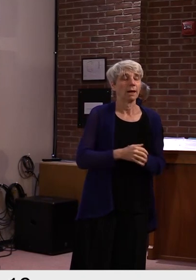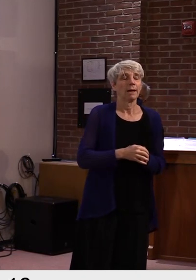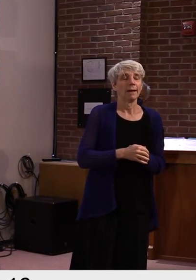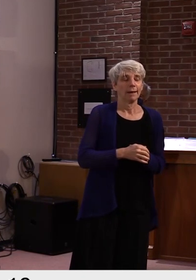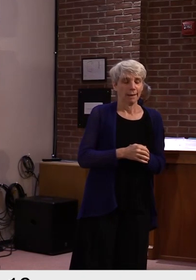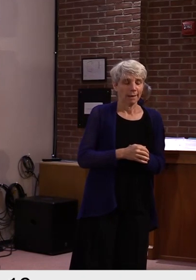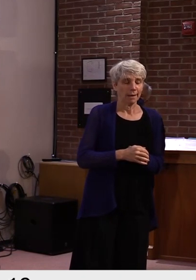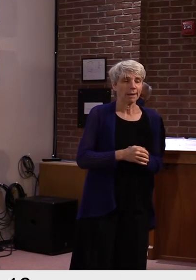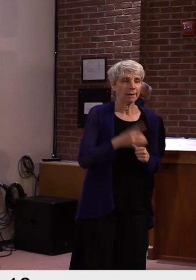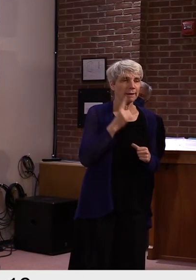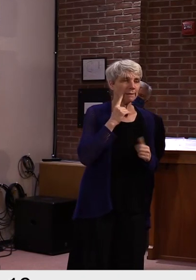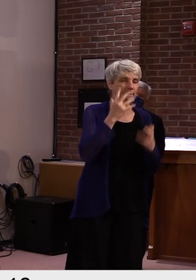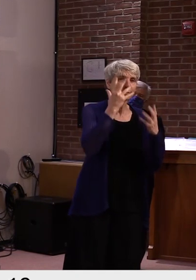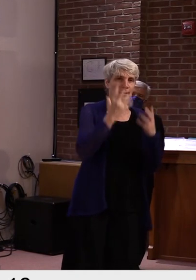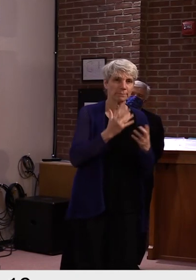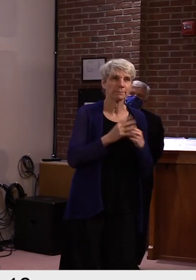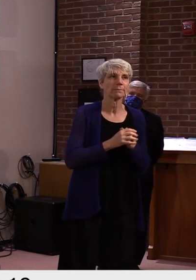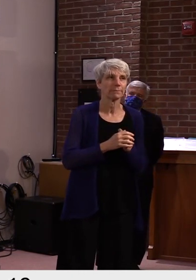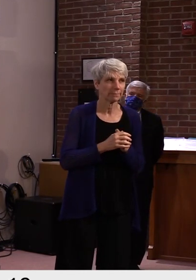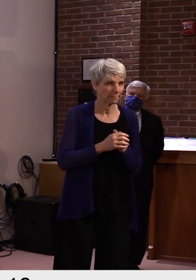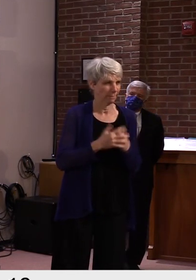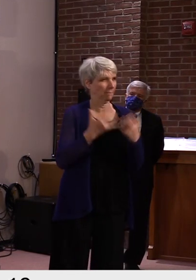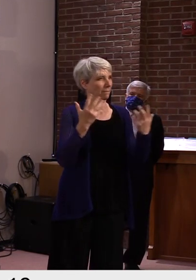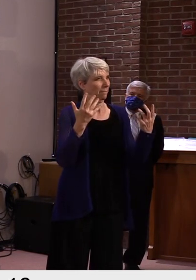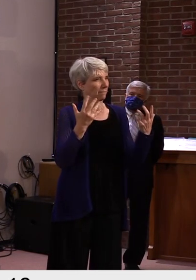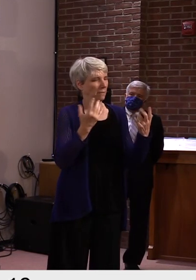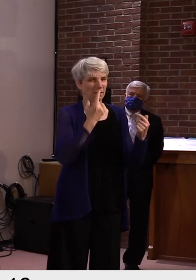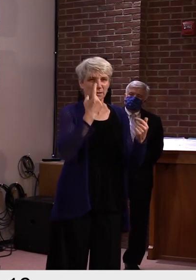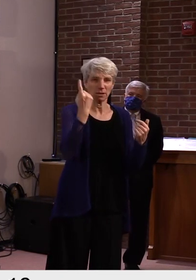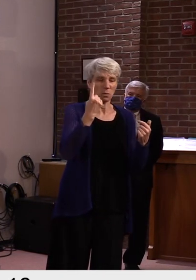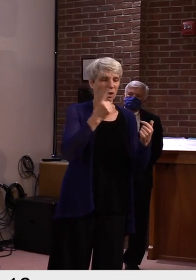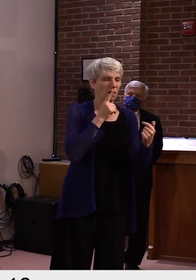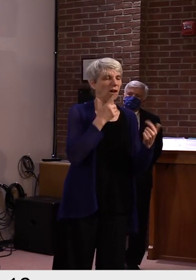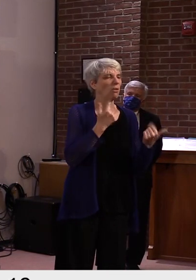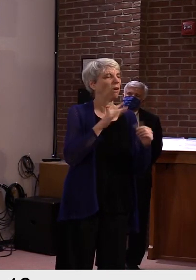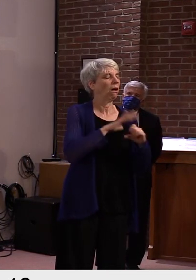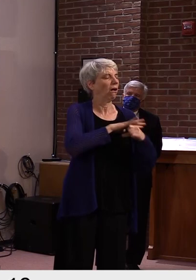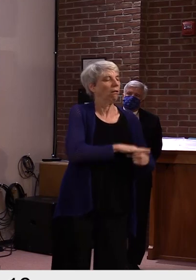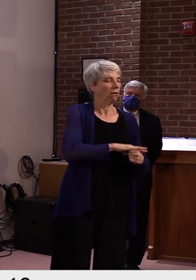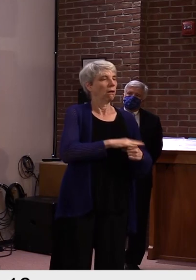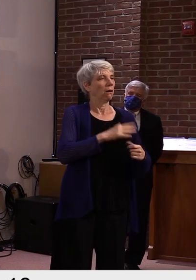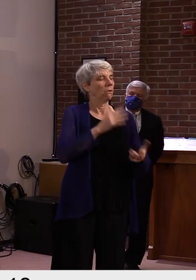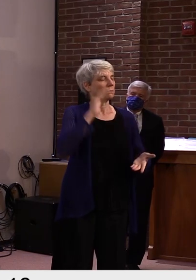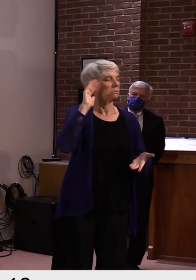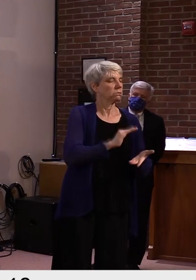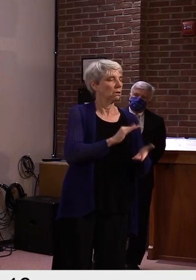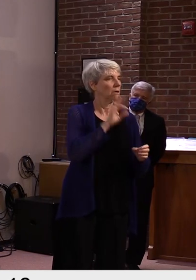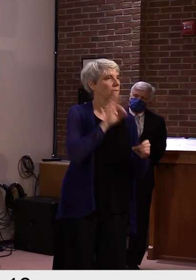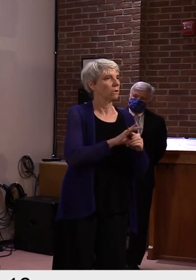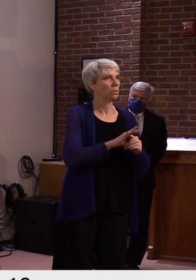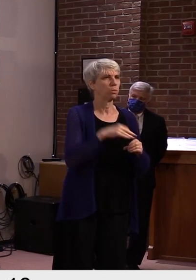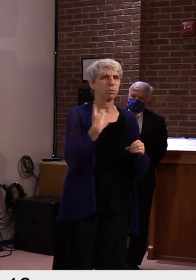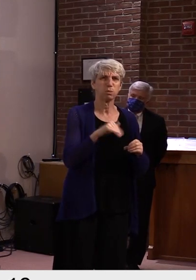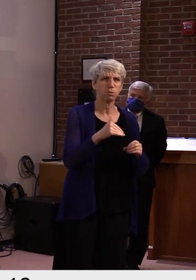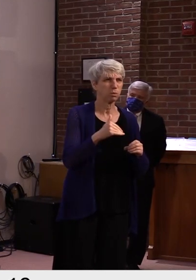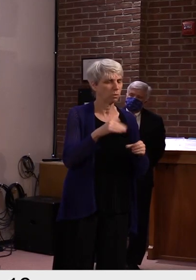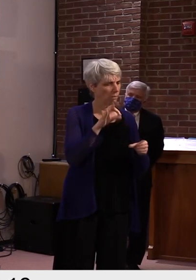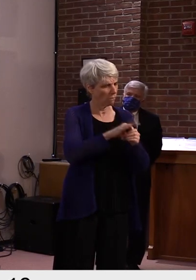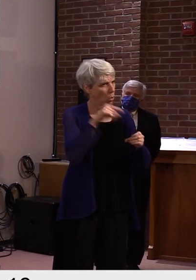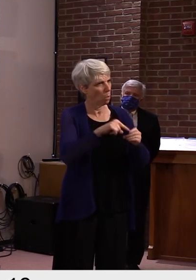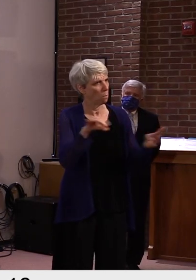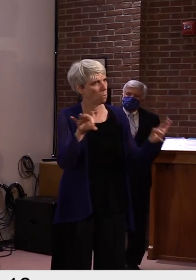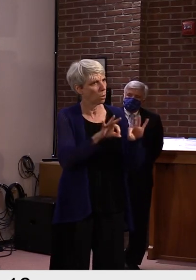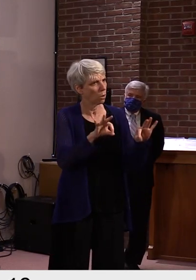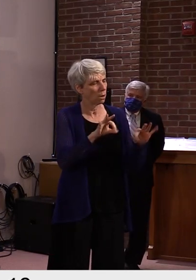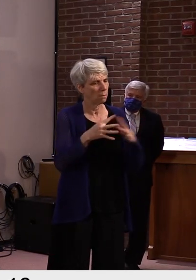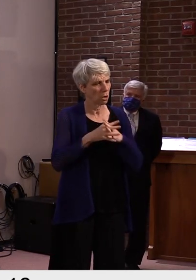when you're trying to squelch the voices of, of Americans and, and squelch their opportunity to vote. I